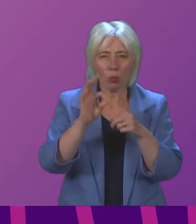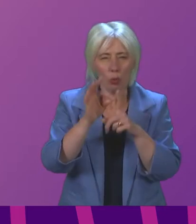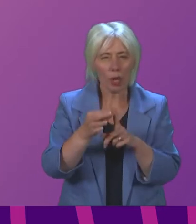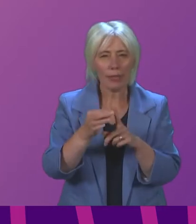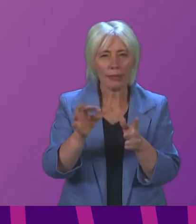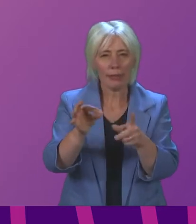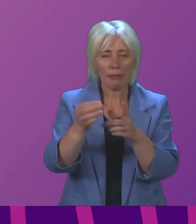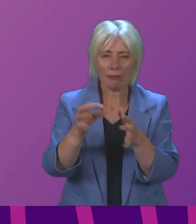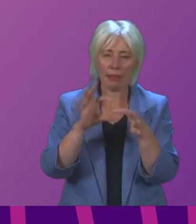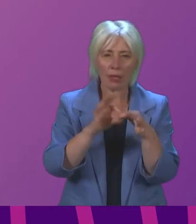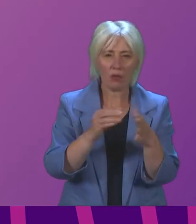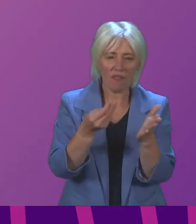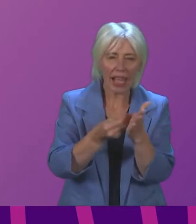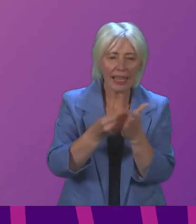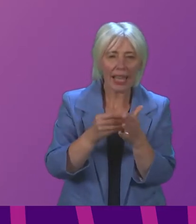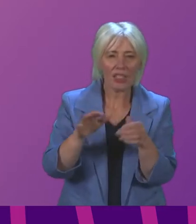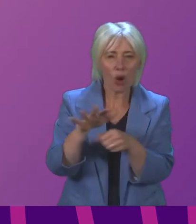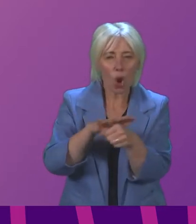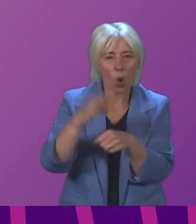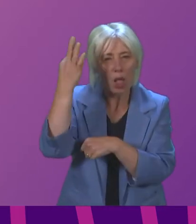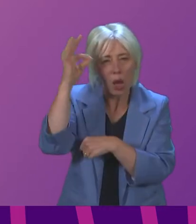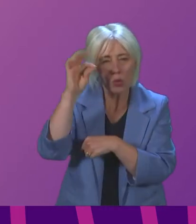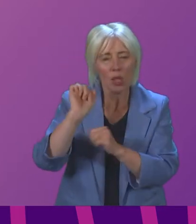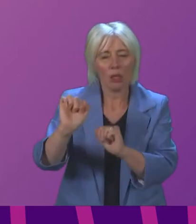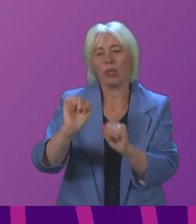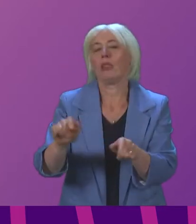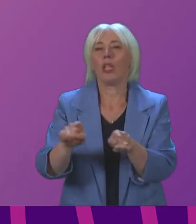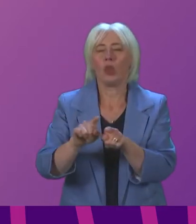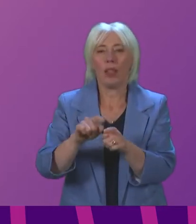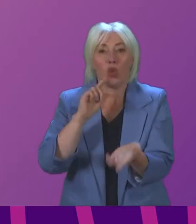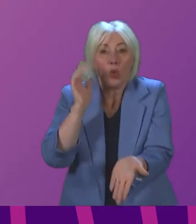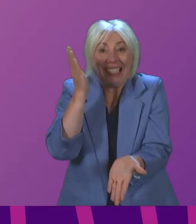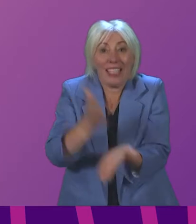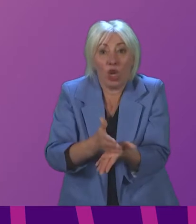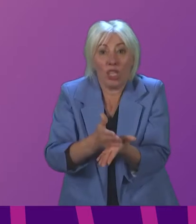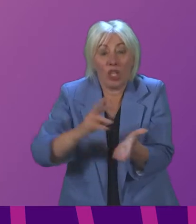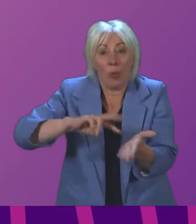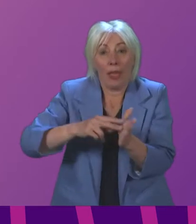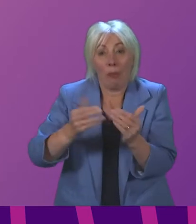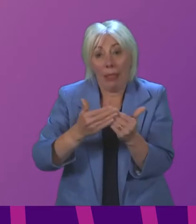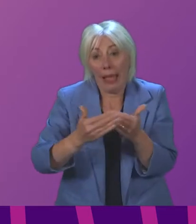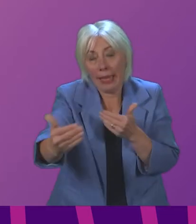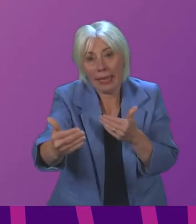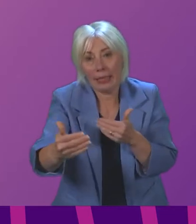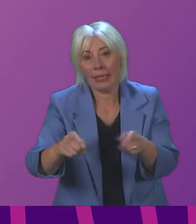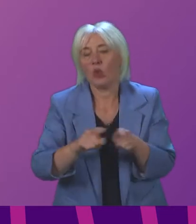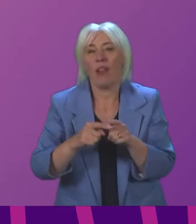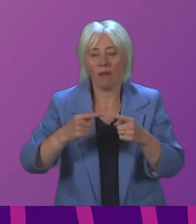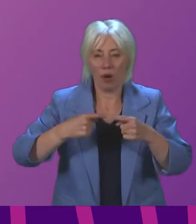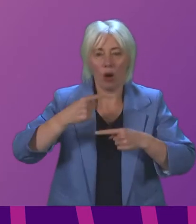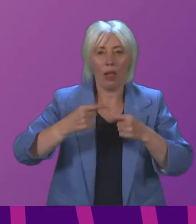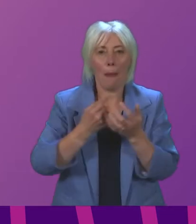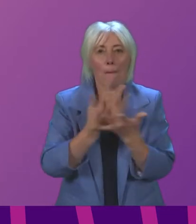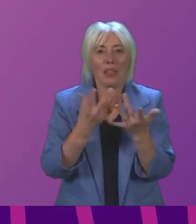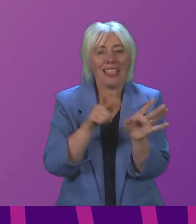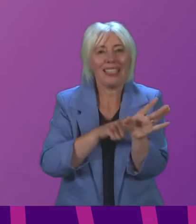for finance for local government and the need for certainty to be able to plan ahead and the need in particular for multi-year budgeting and